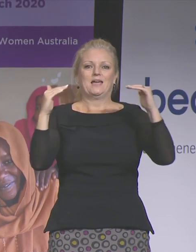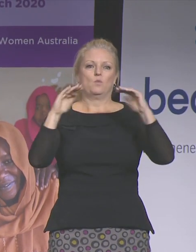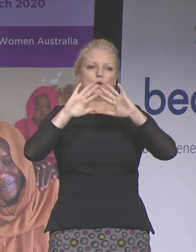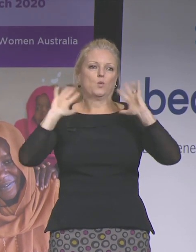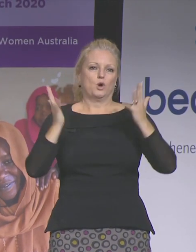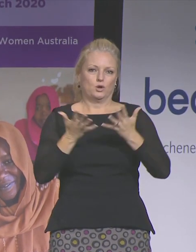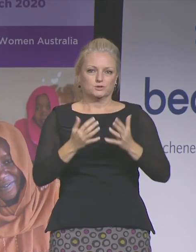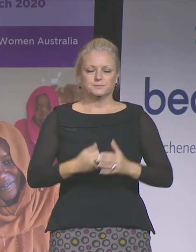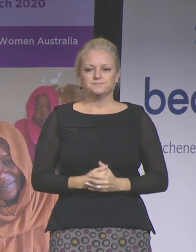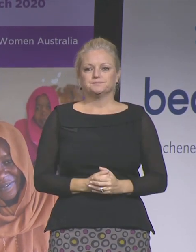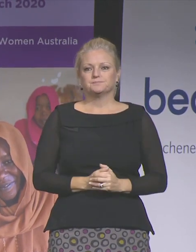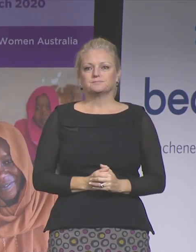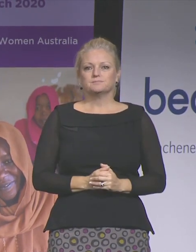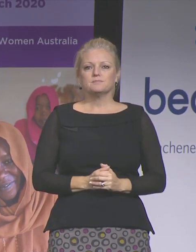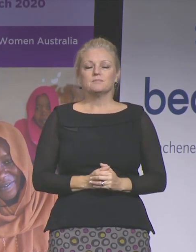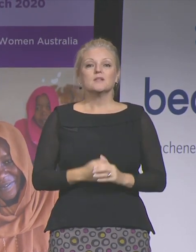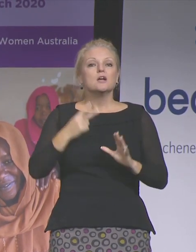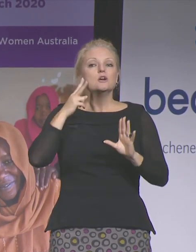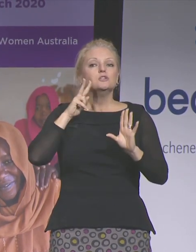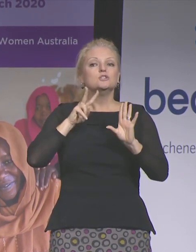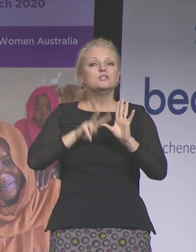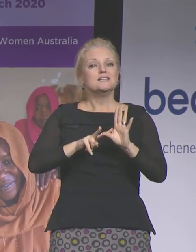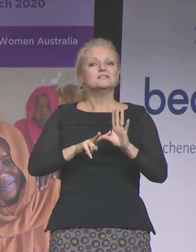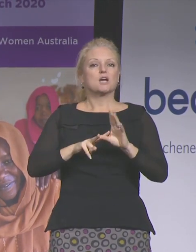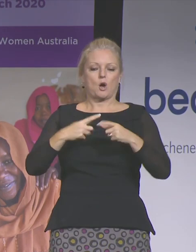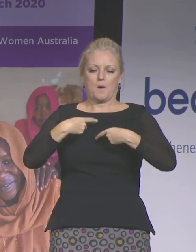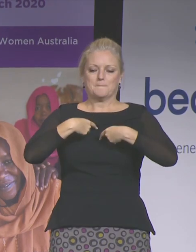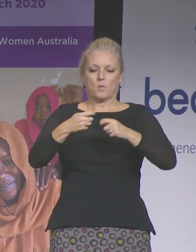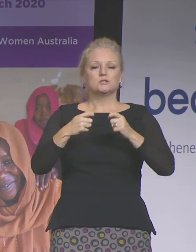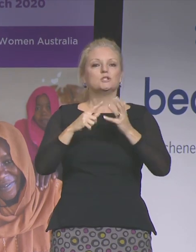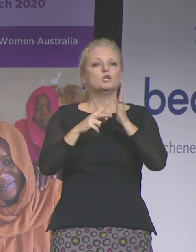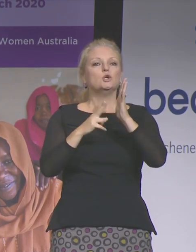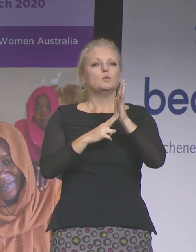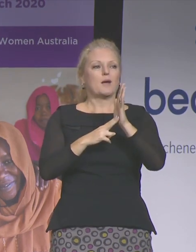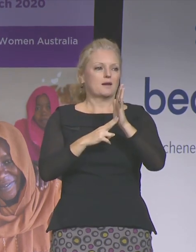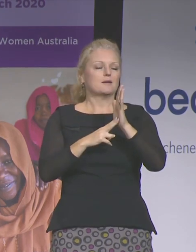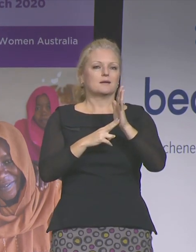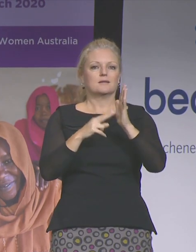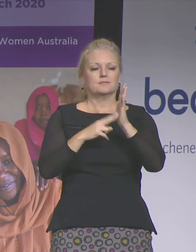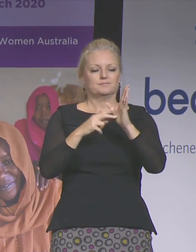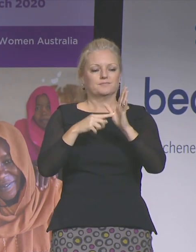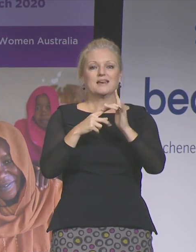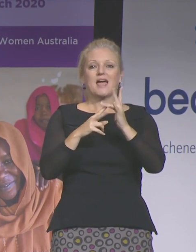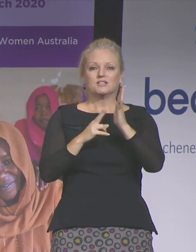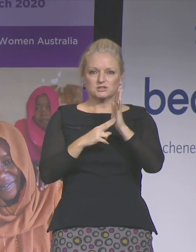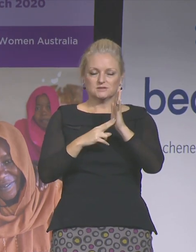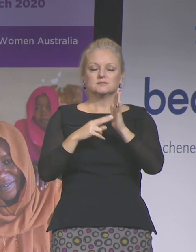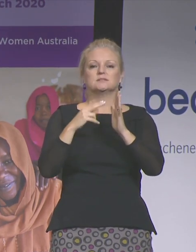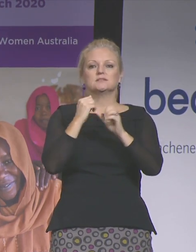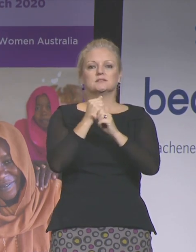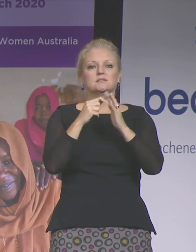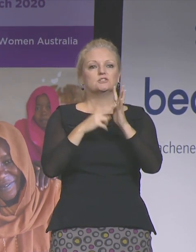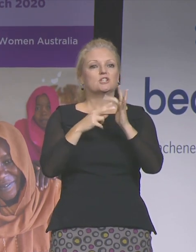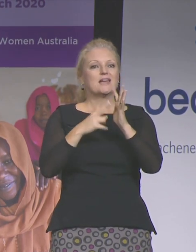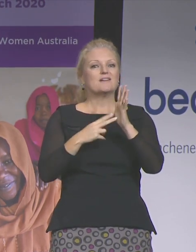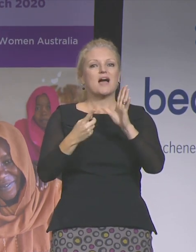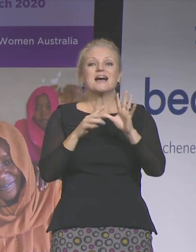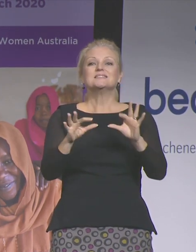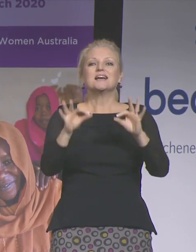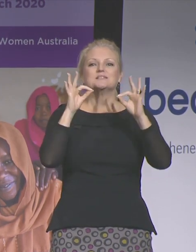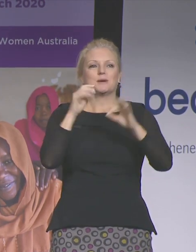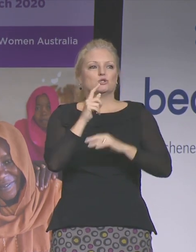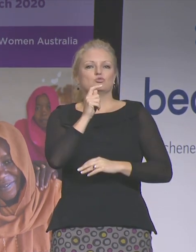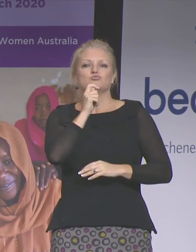Just two years ago I was appointed by the United Nations in Geneva as their Special Rapporteur on Discrimination Against Women and Girls